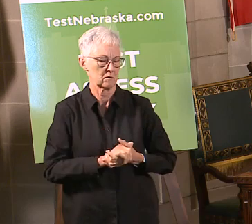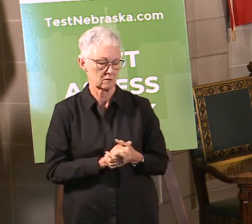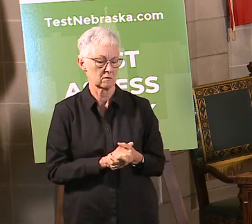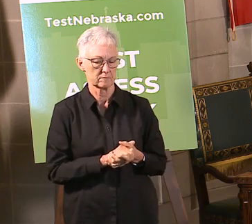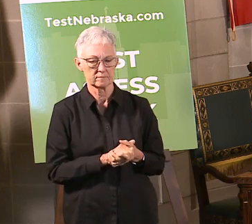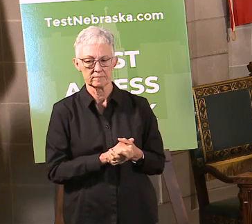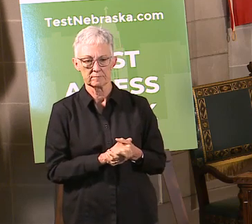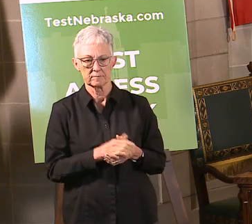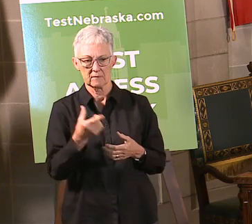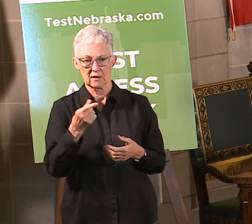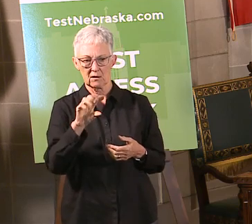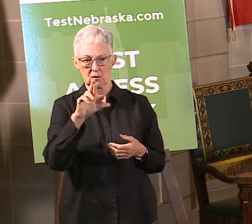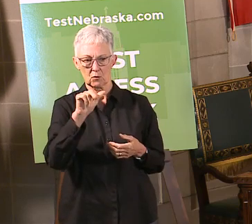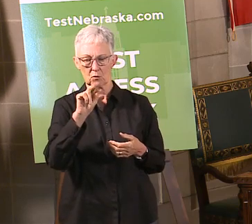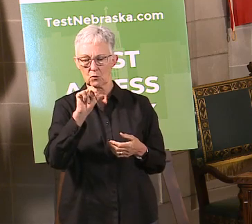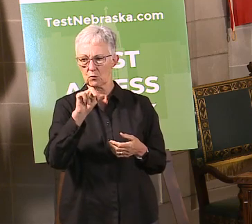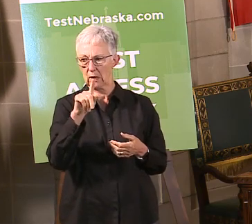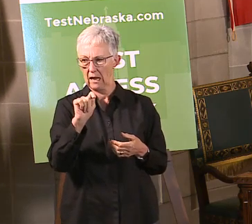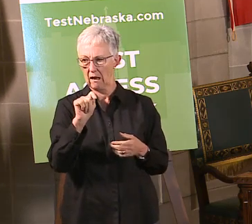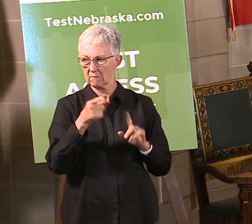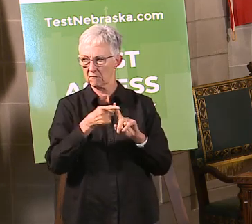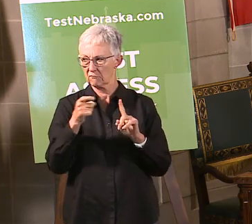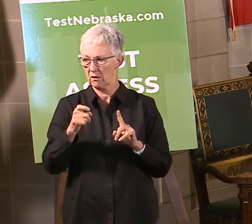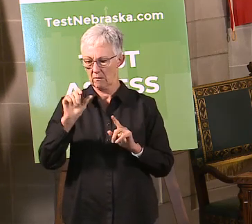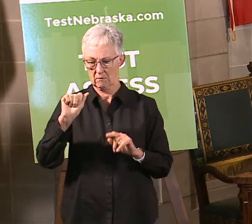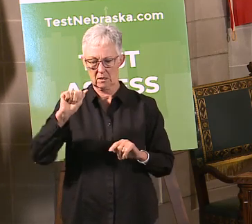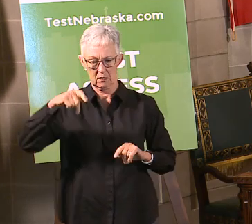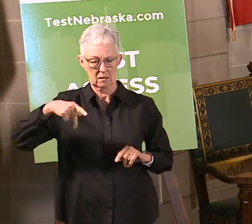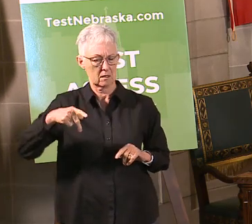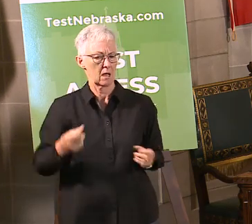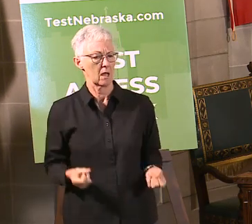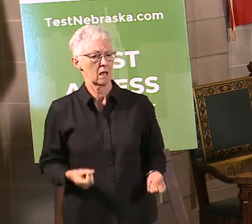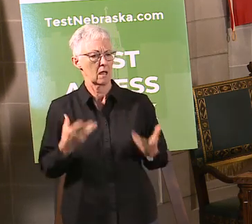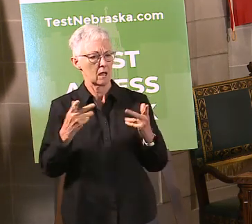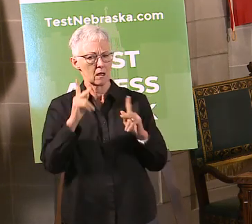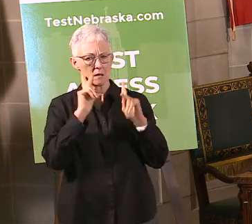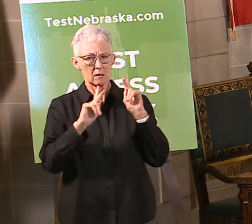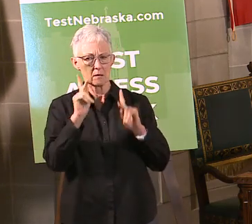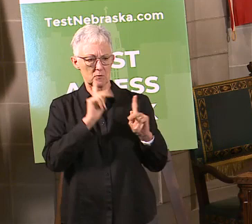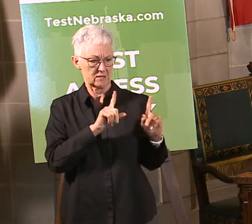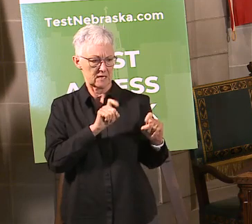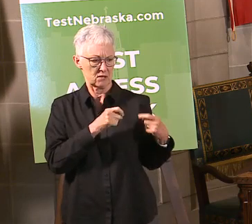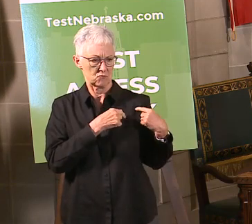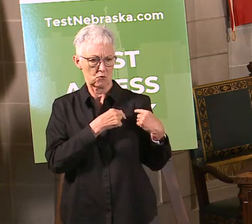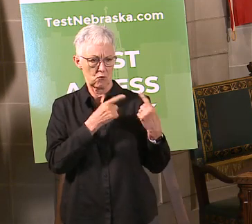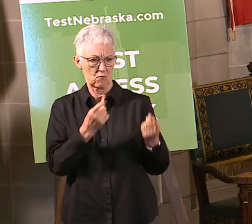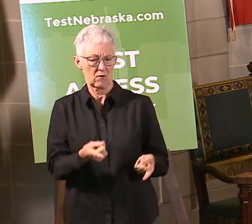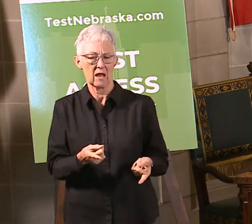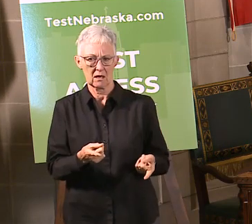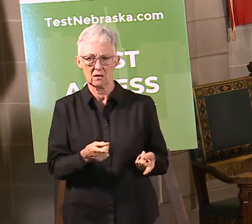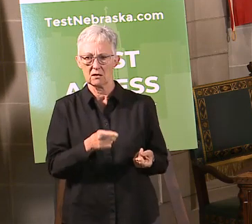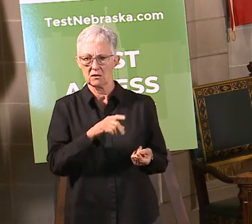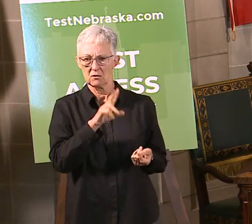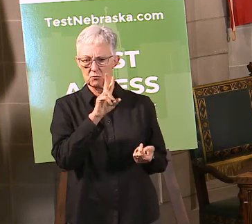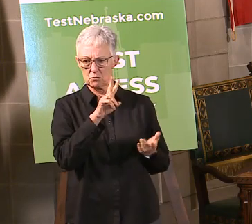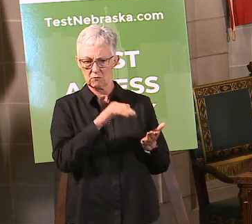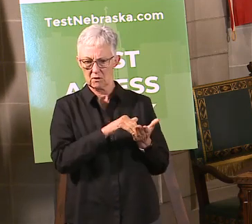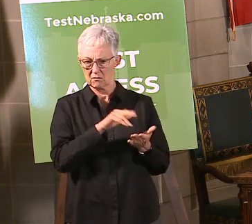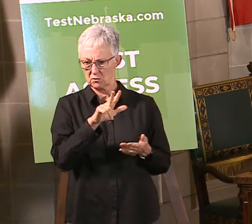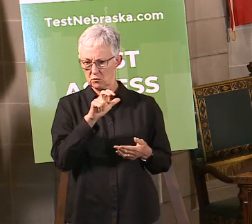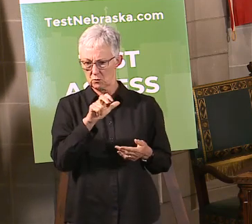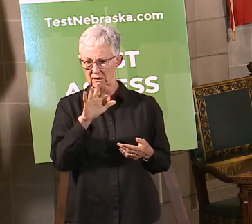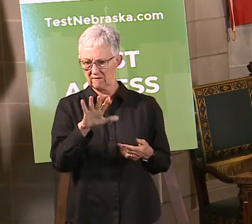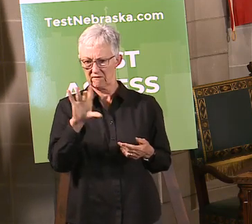Grant Schulte, Associated Press. How many people have been tested so far through Test Nebraska? That was that 2,358 test we've received back.